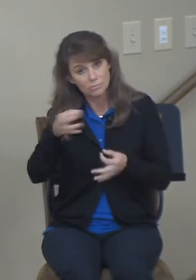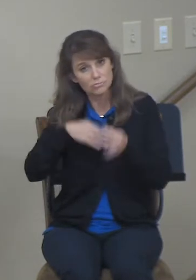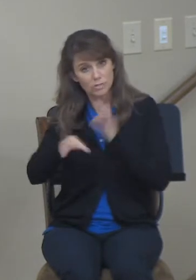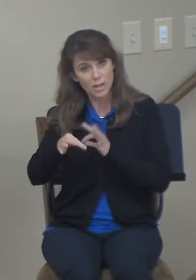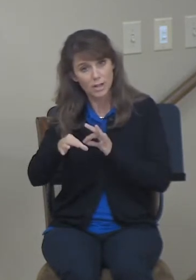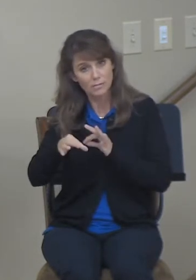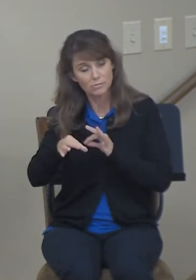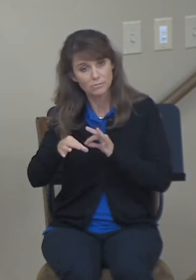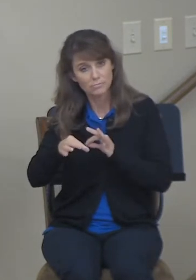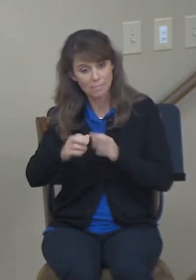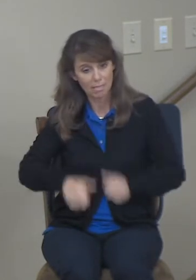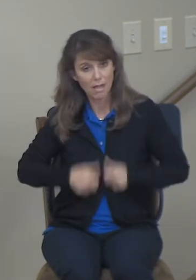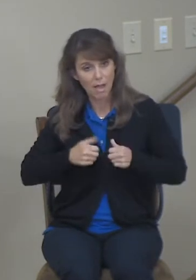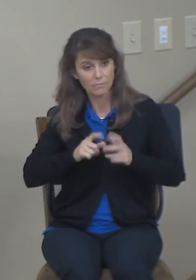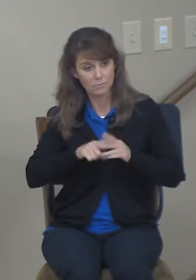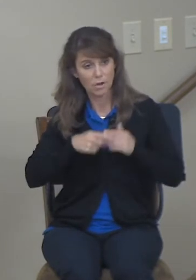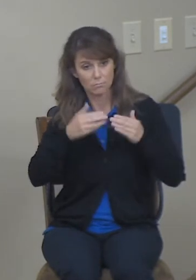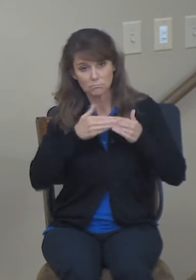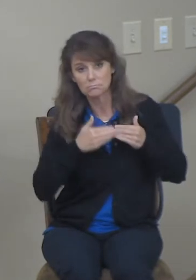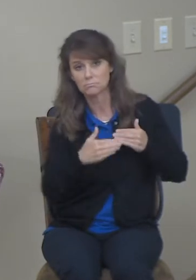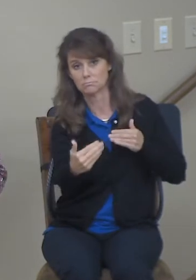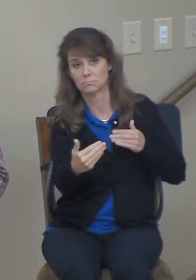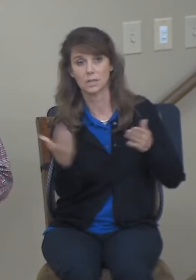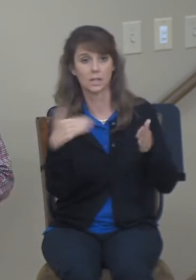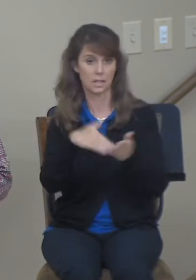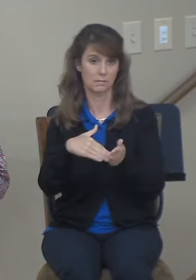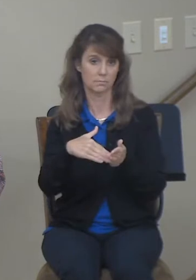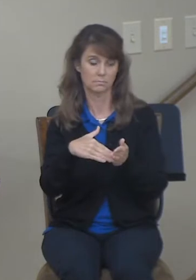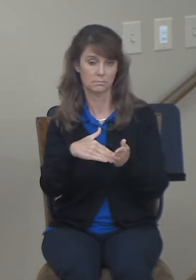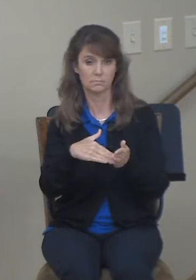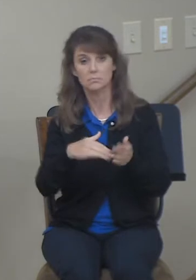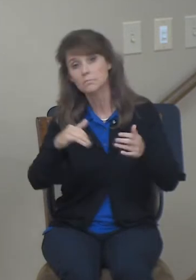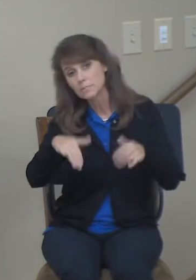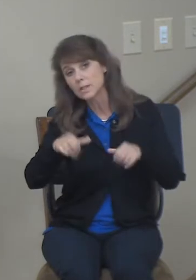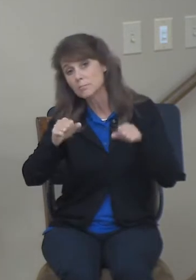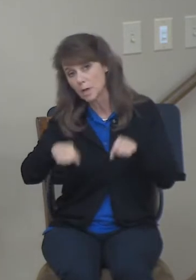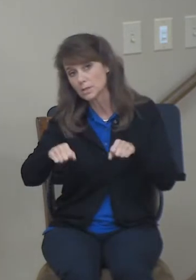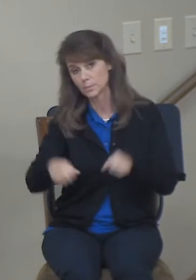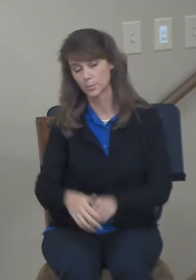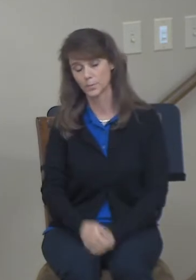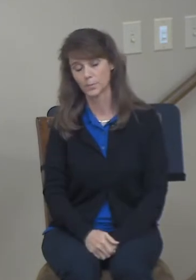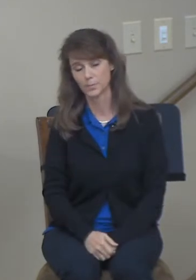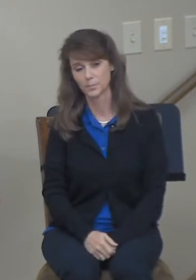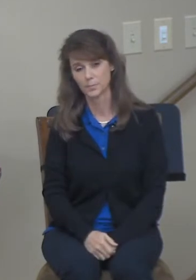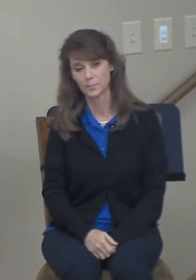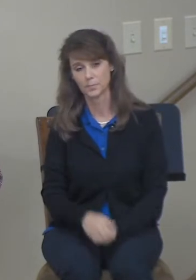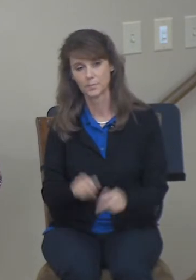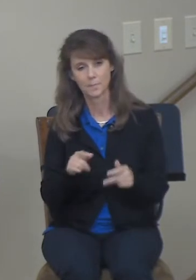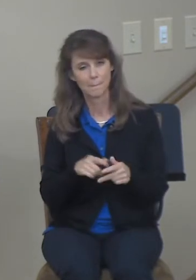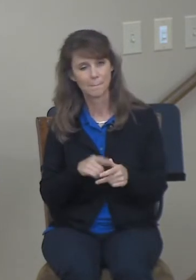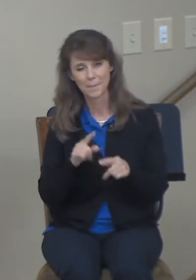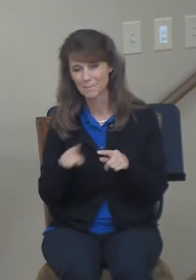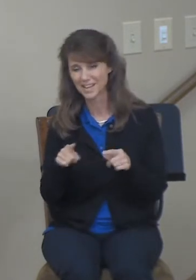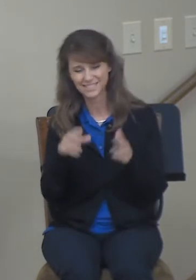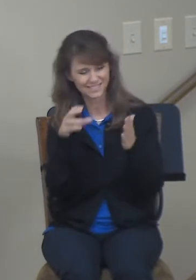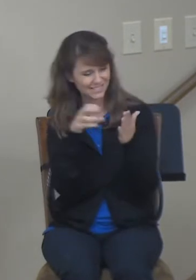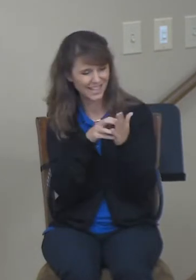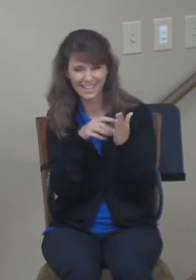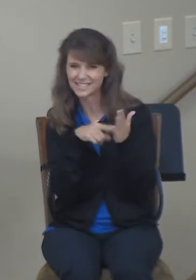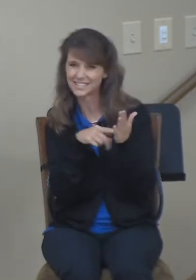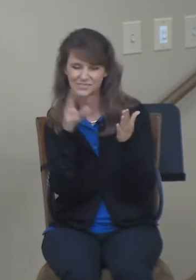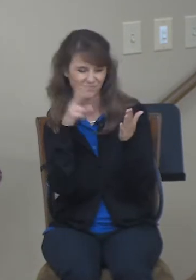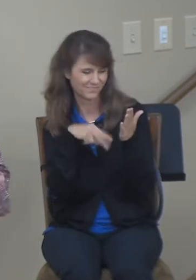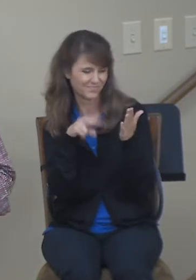normal walks of life. Again, that's possible. But really, the text doesn't